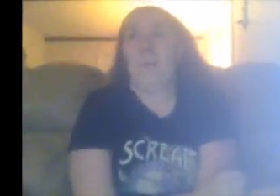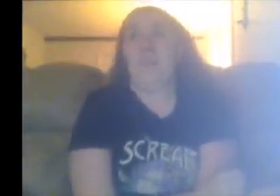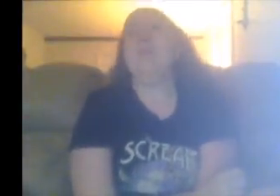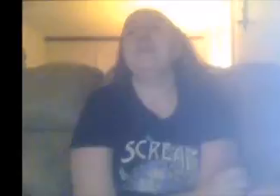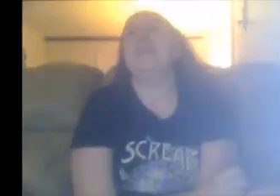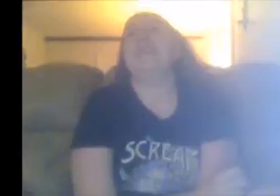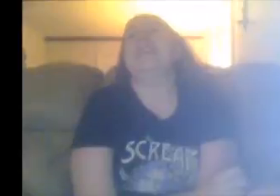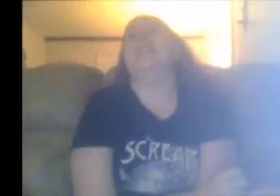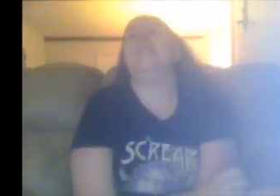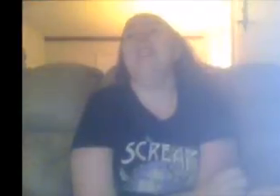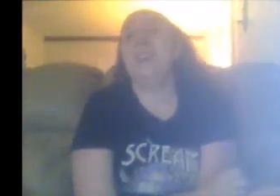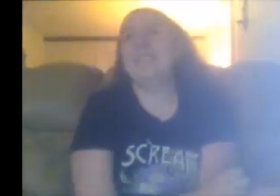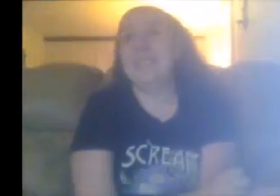There's a kick in the face! Yes!